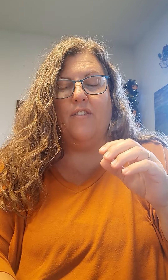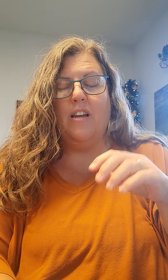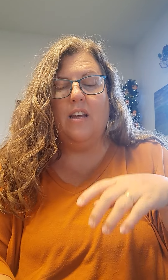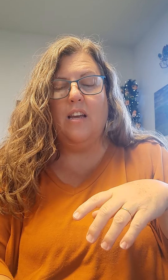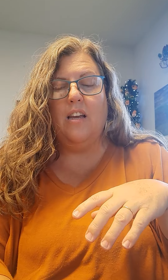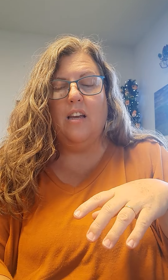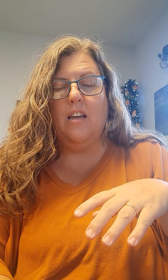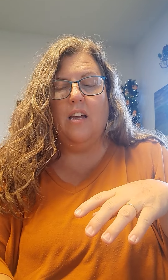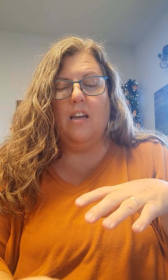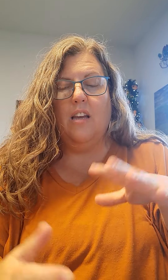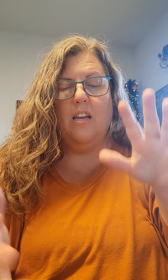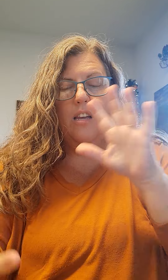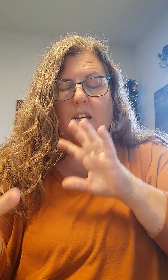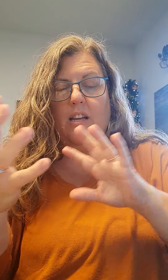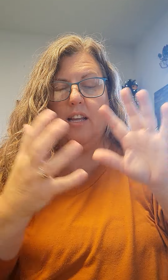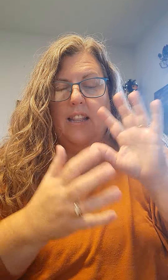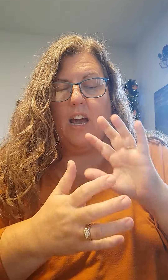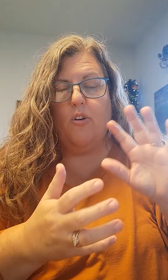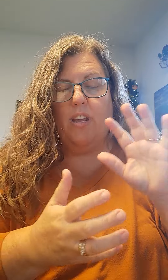cloudy,